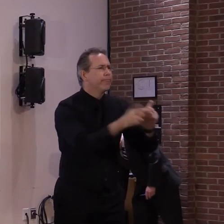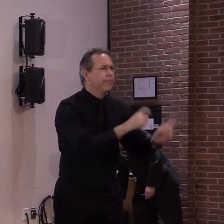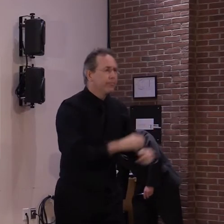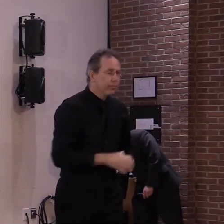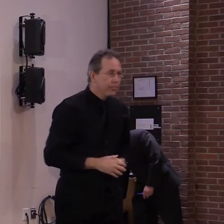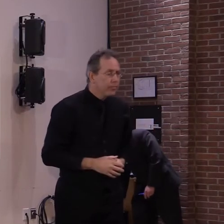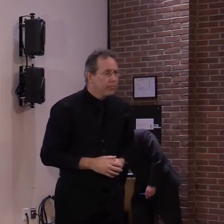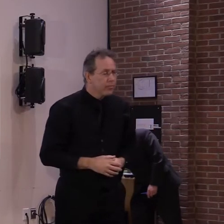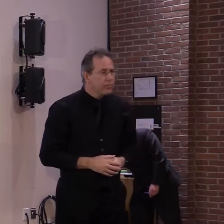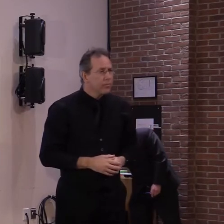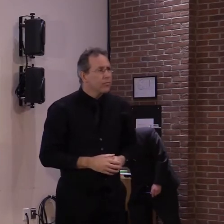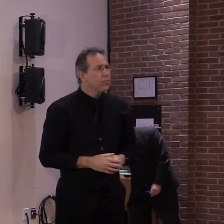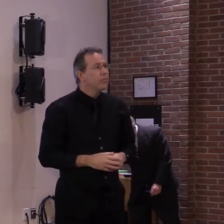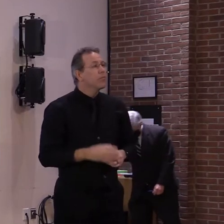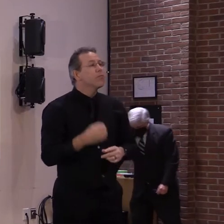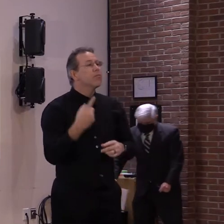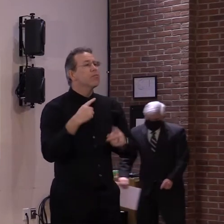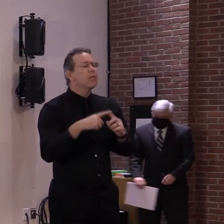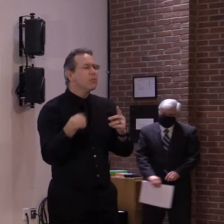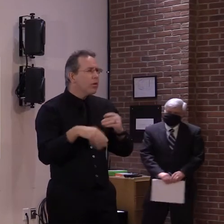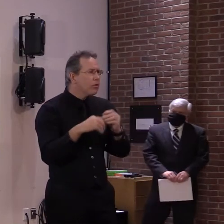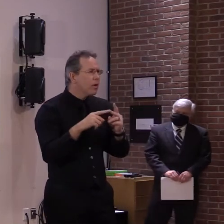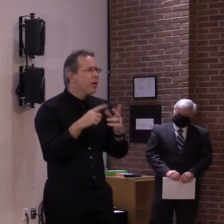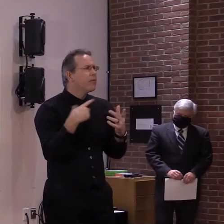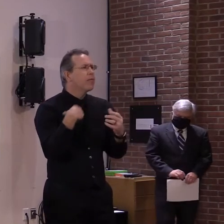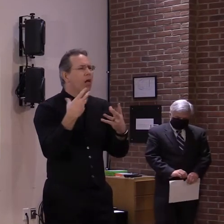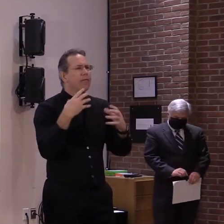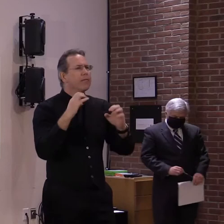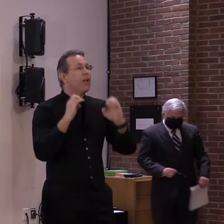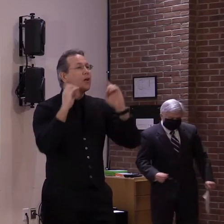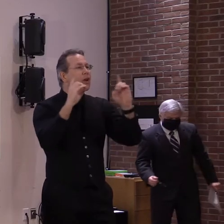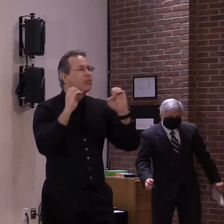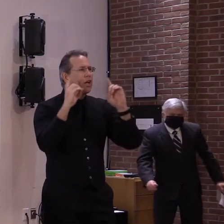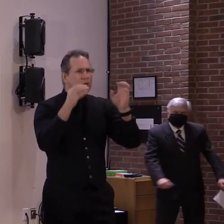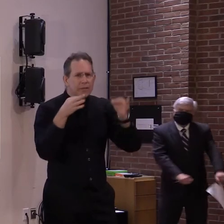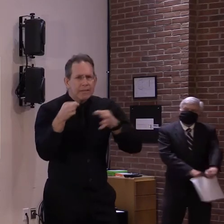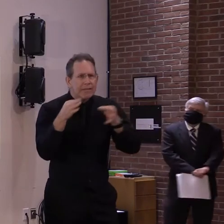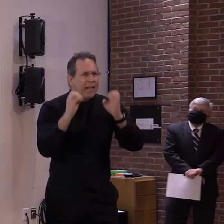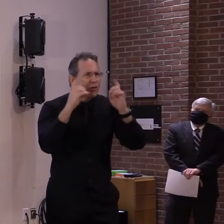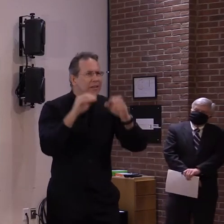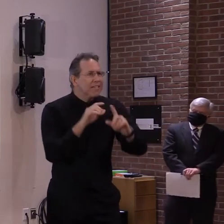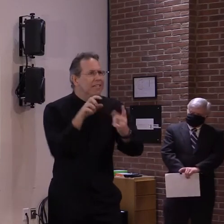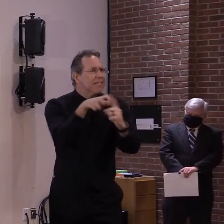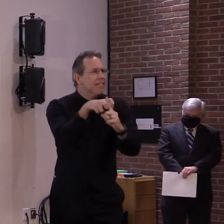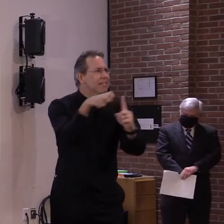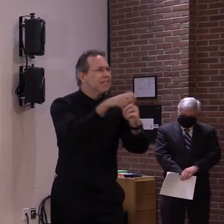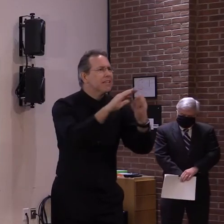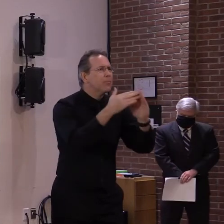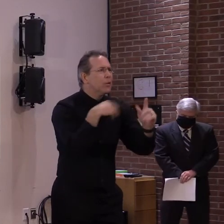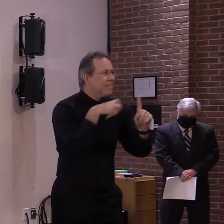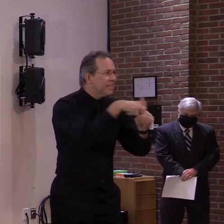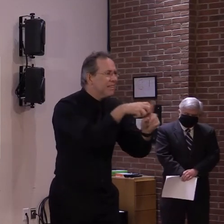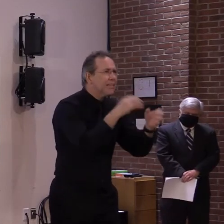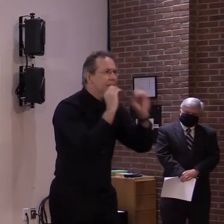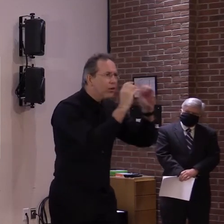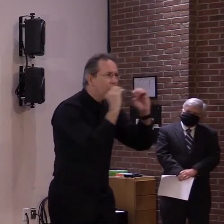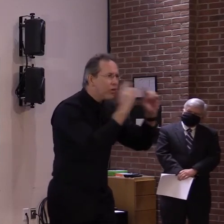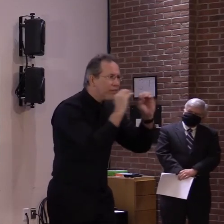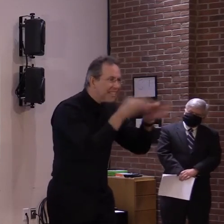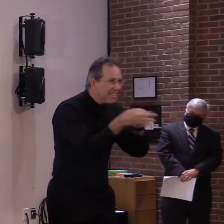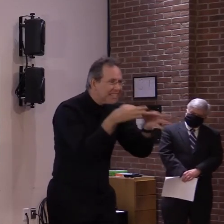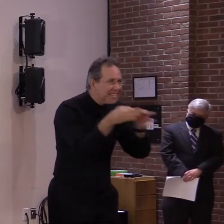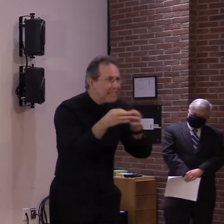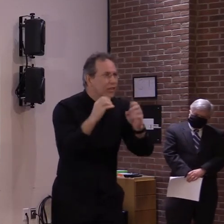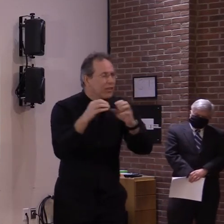in an educational and messaging framework. We're paying careful attention to interpretation, but